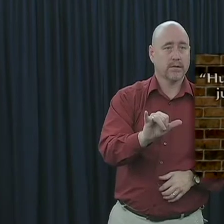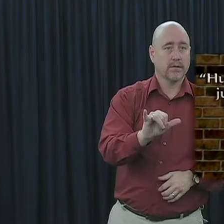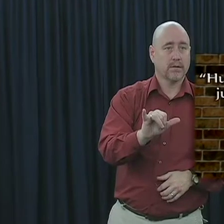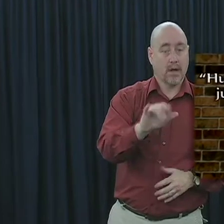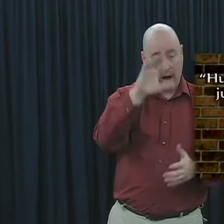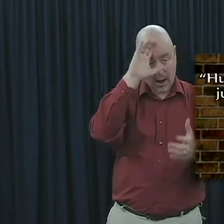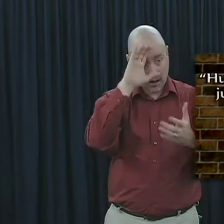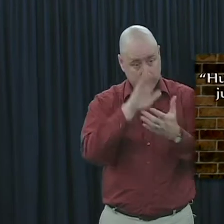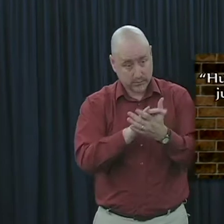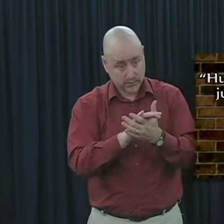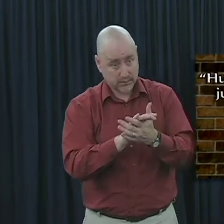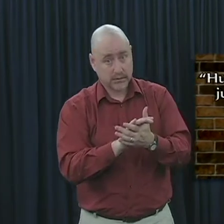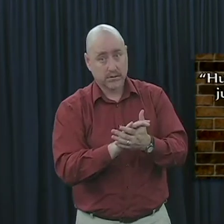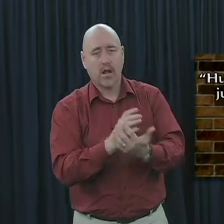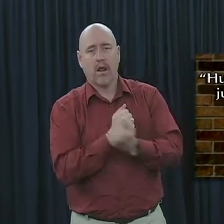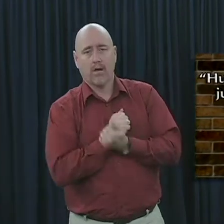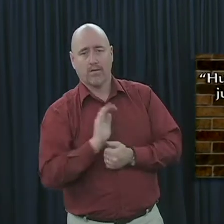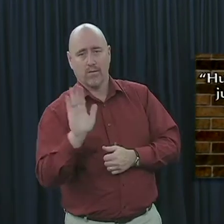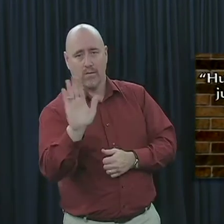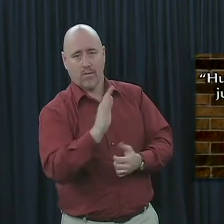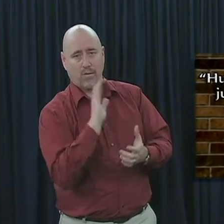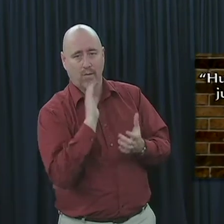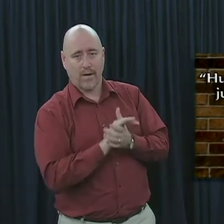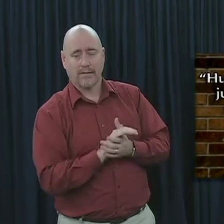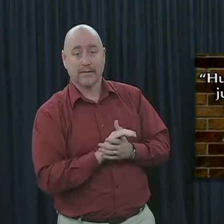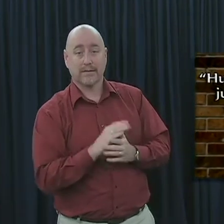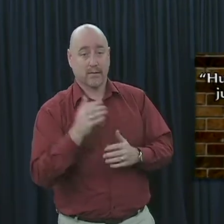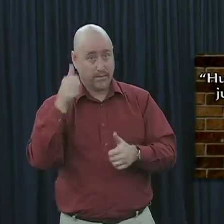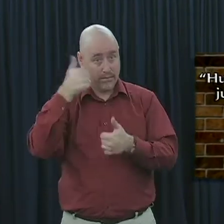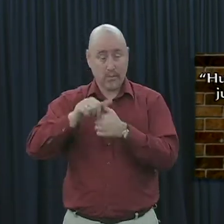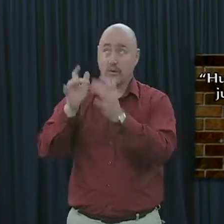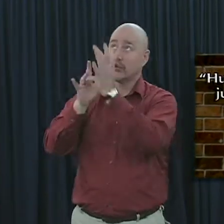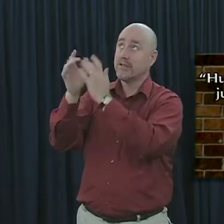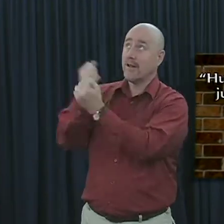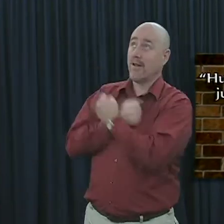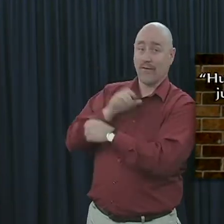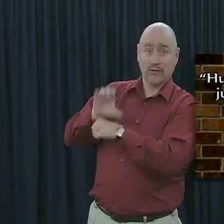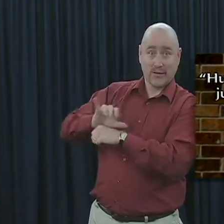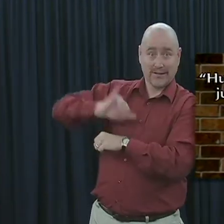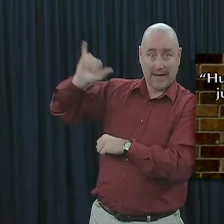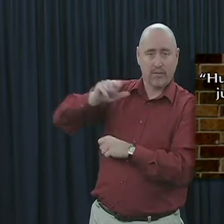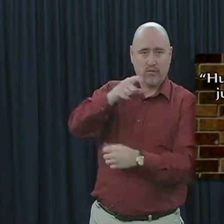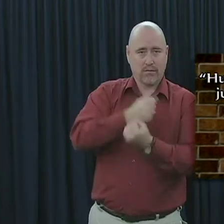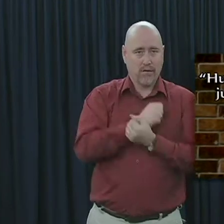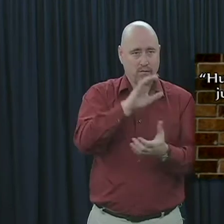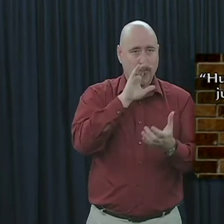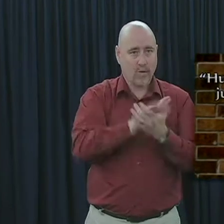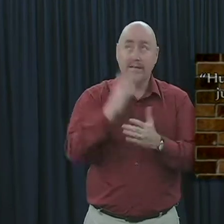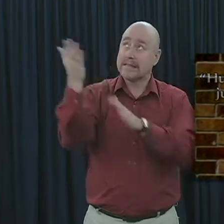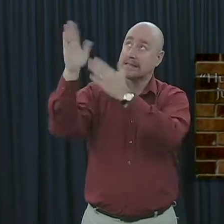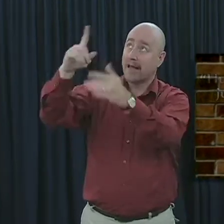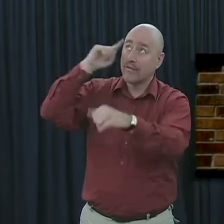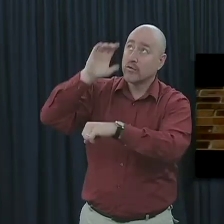Husbands, love your wives, just as Christ also loved the church and gave himself for her.